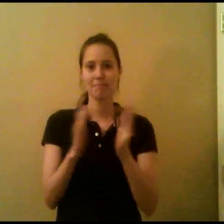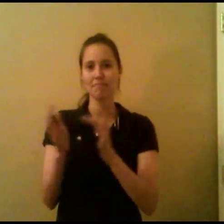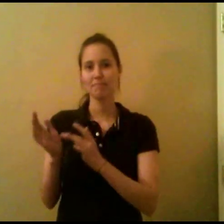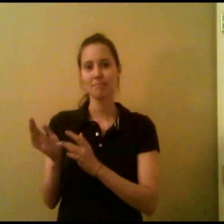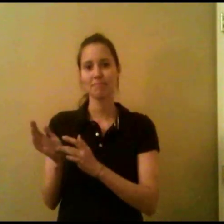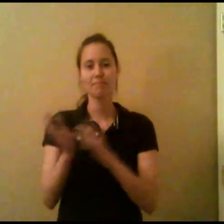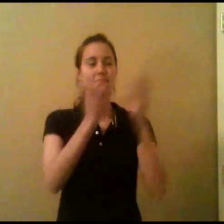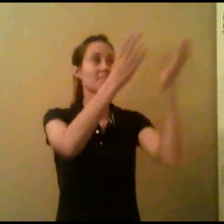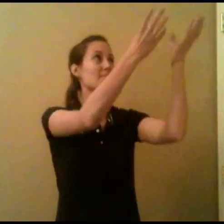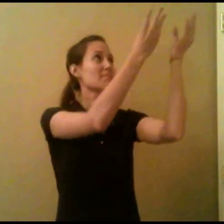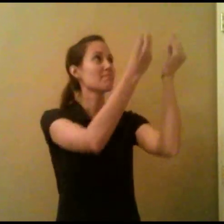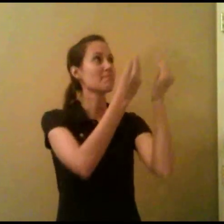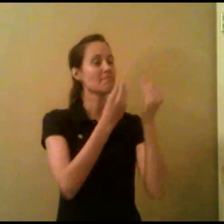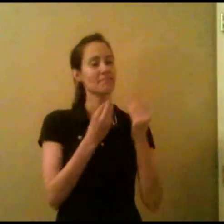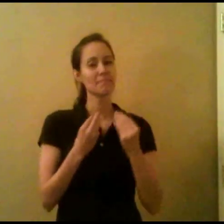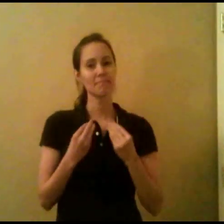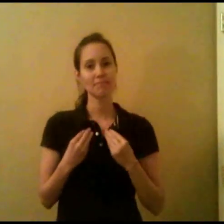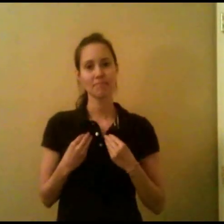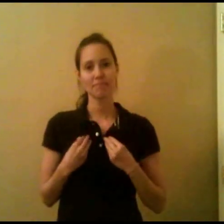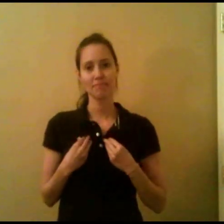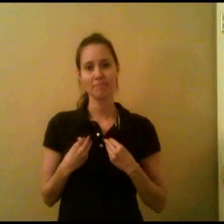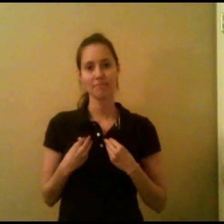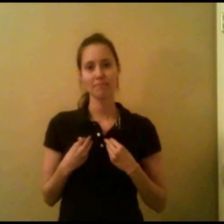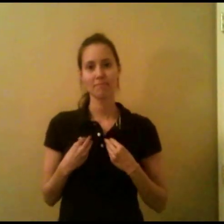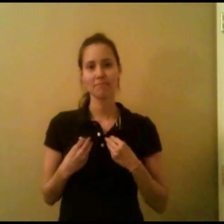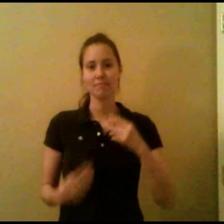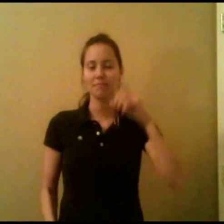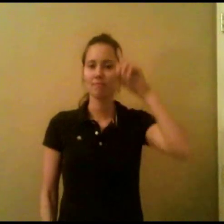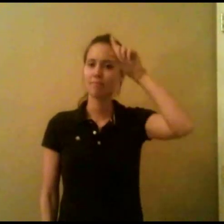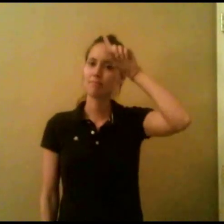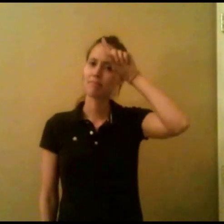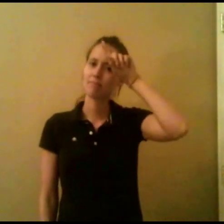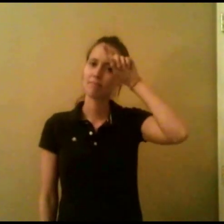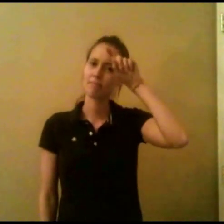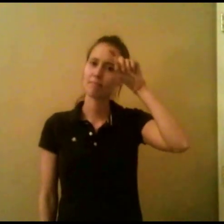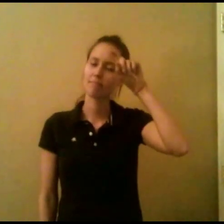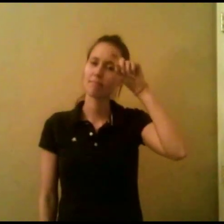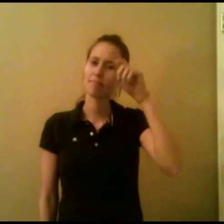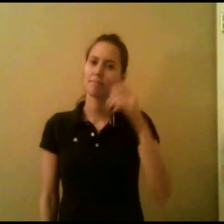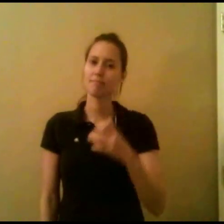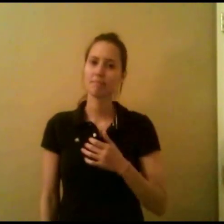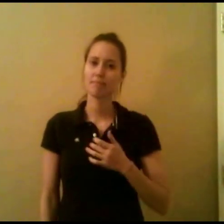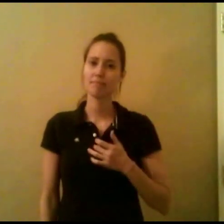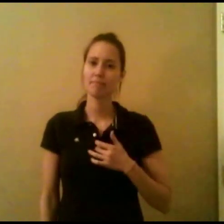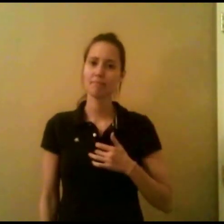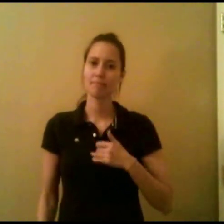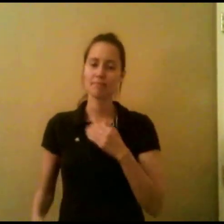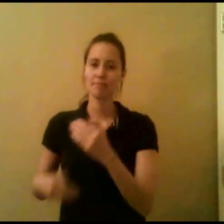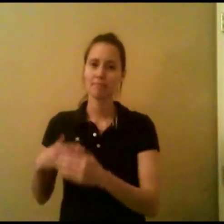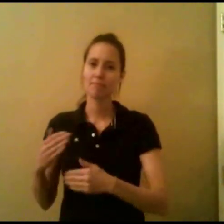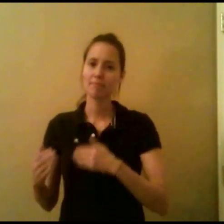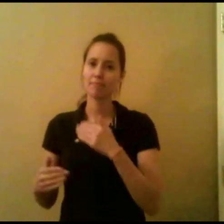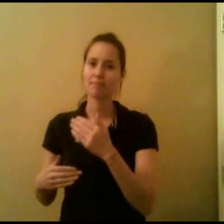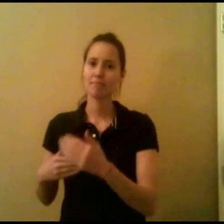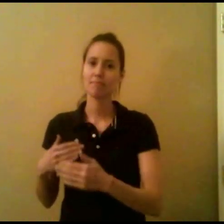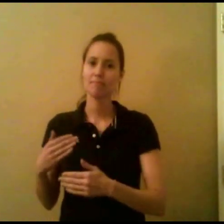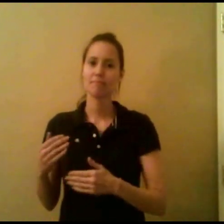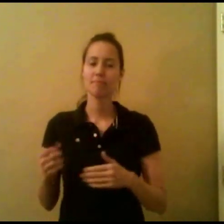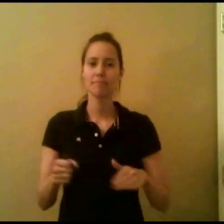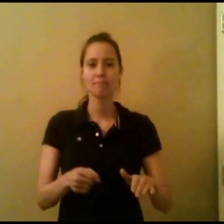Jesus offers me, confused at the grace that